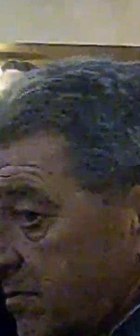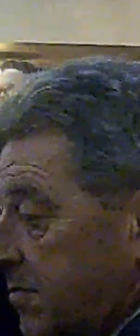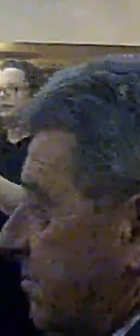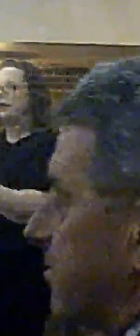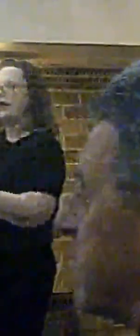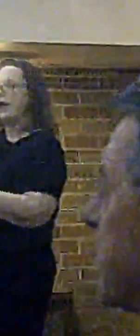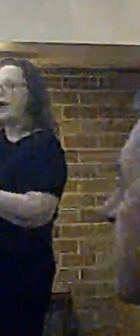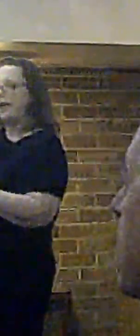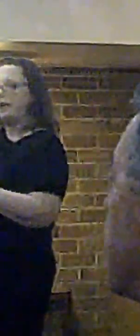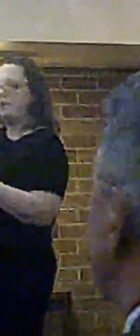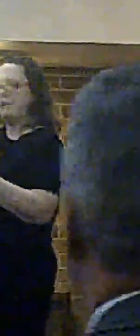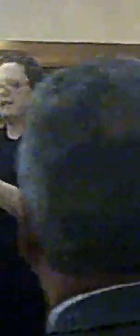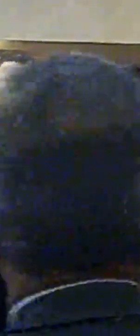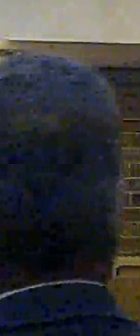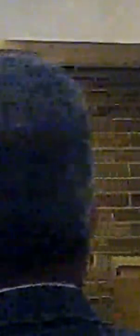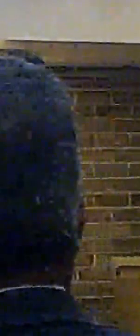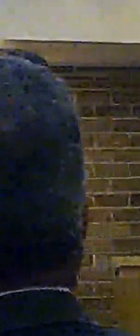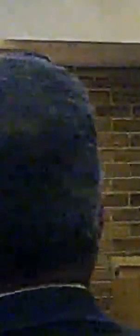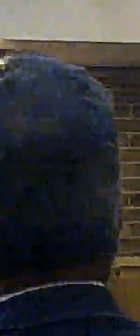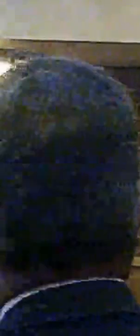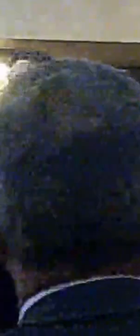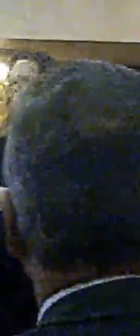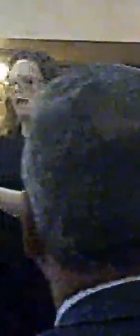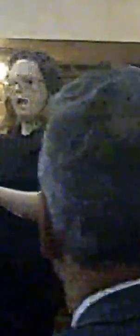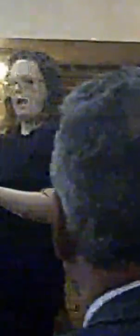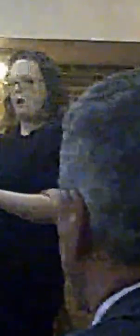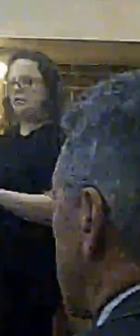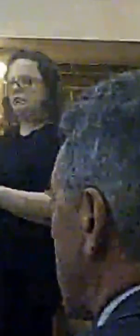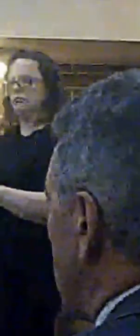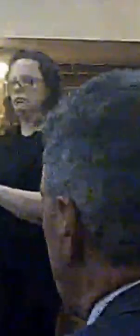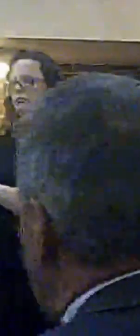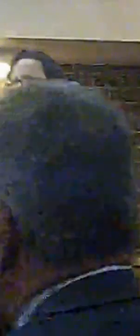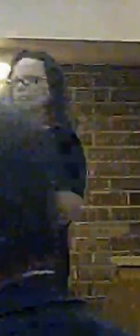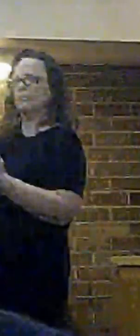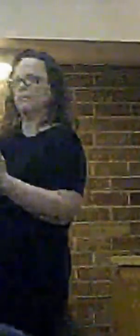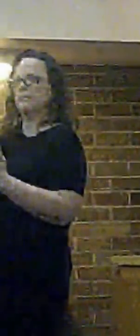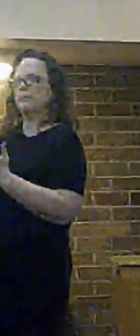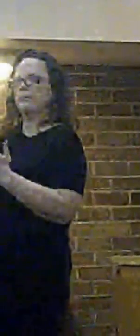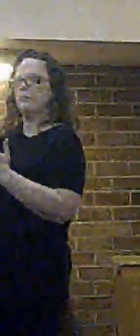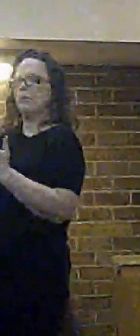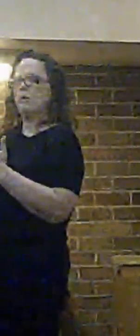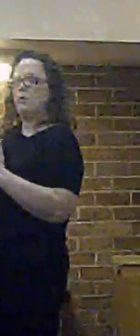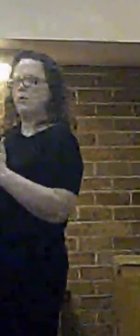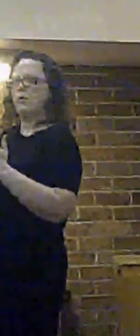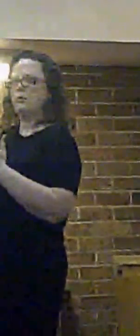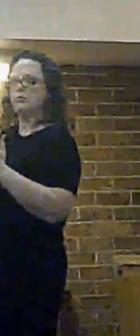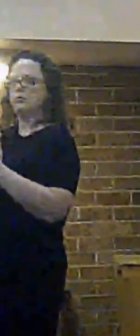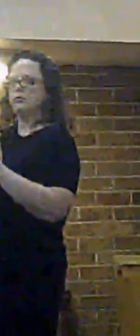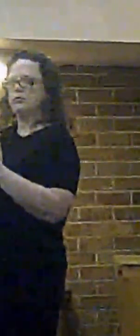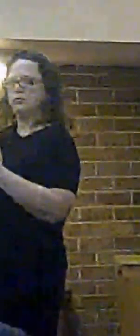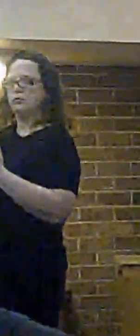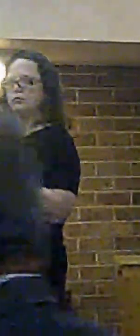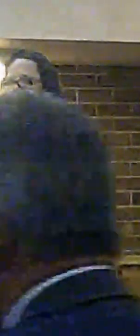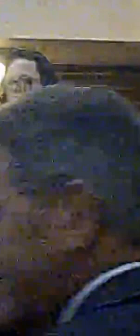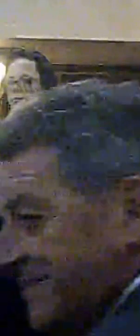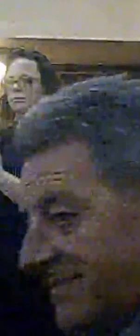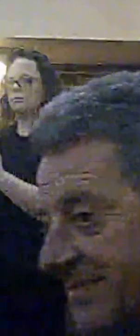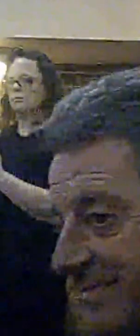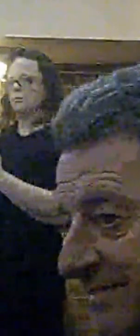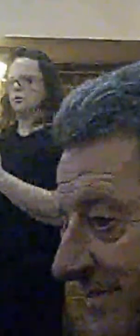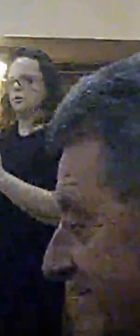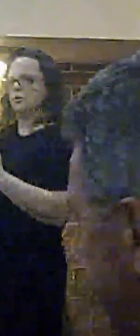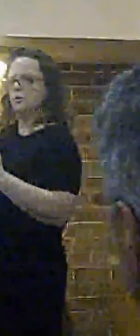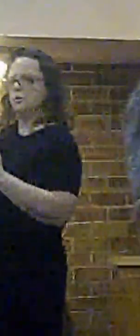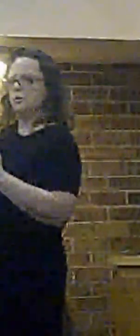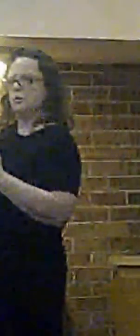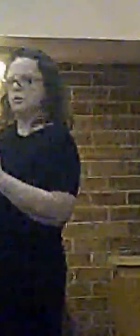43. How do you get to Allerton? The same as we do now. do you get to Allerton? It would be longer from Greensby than it is